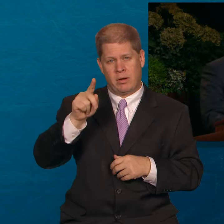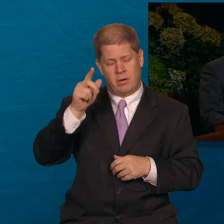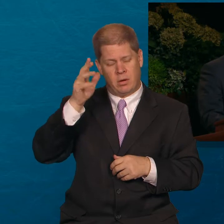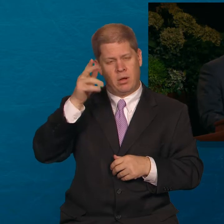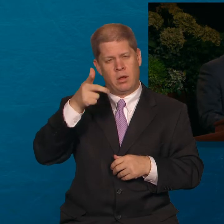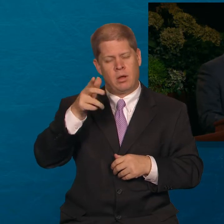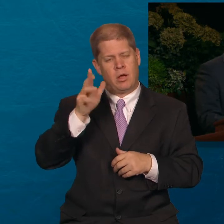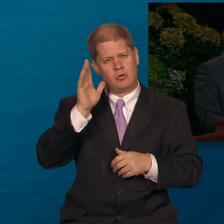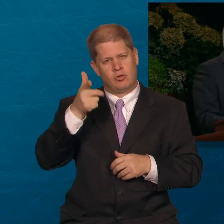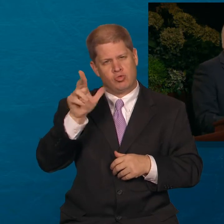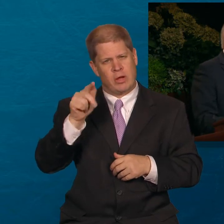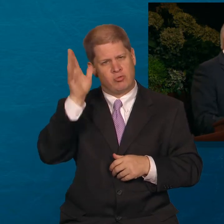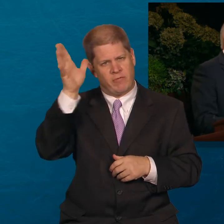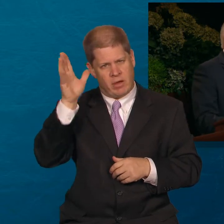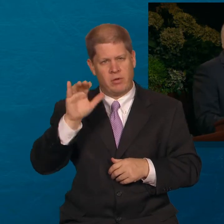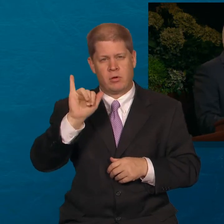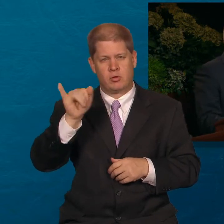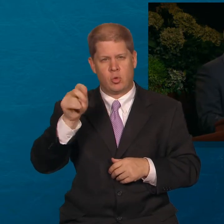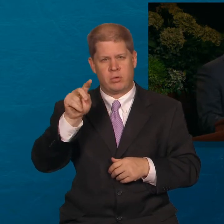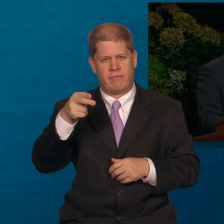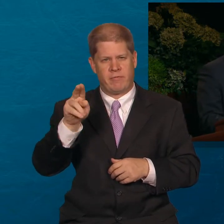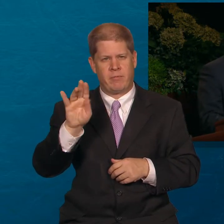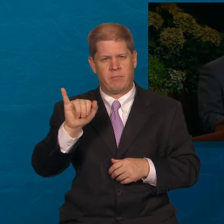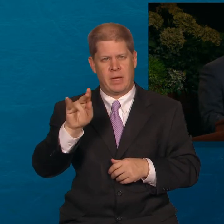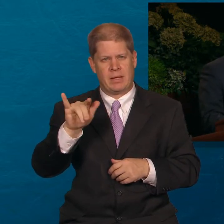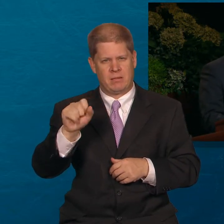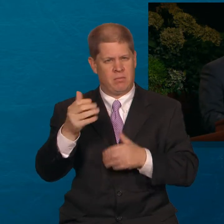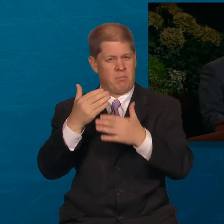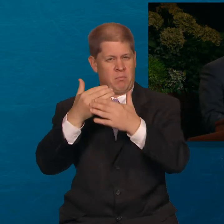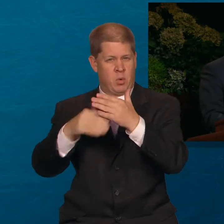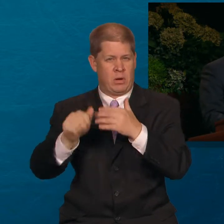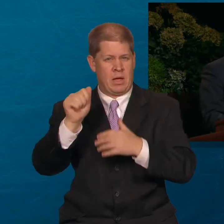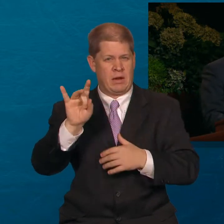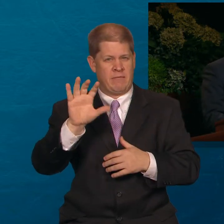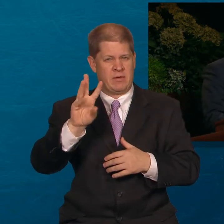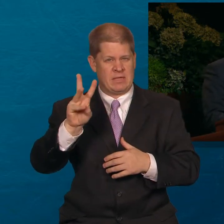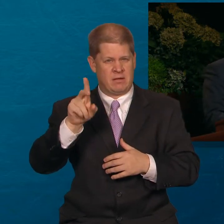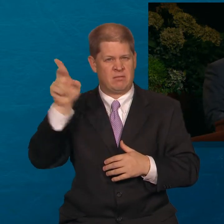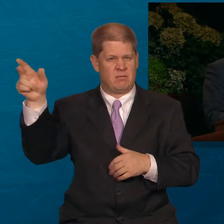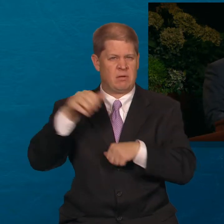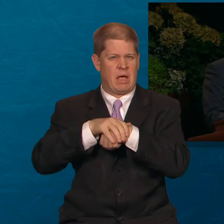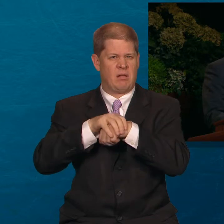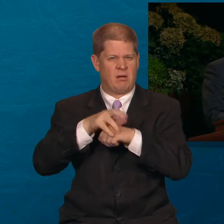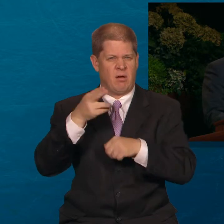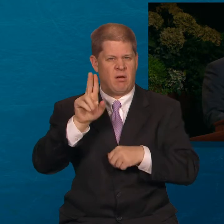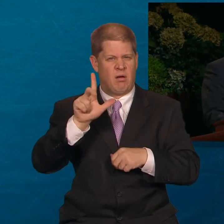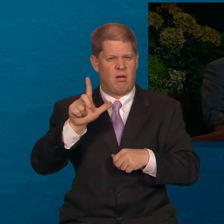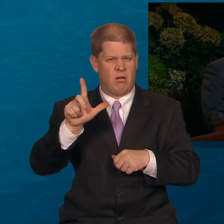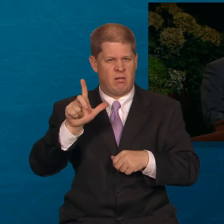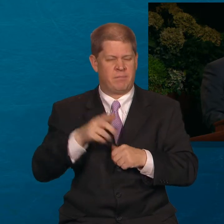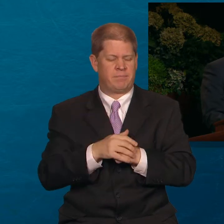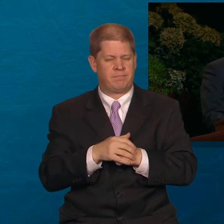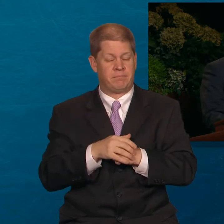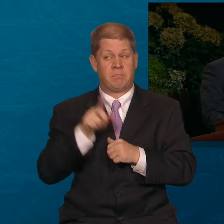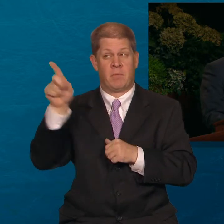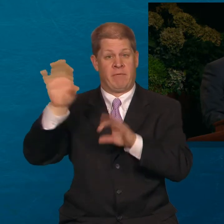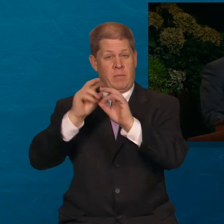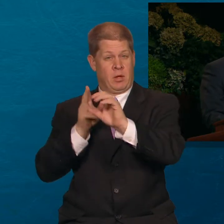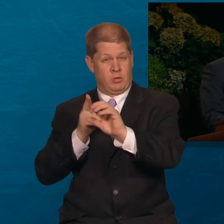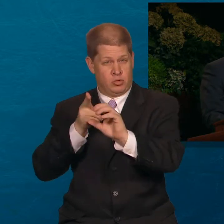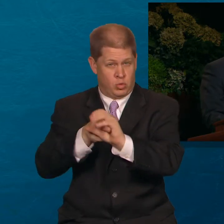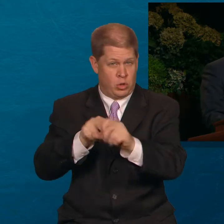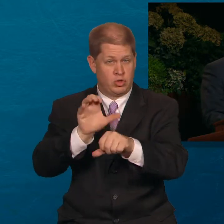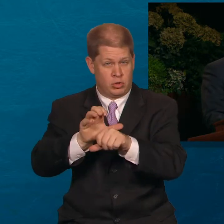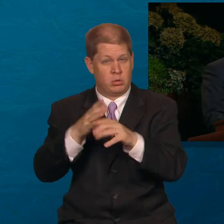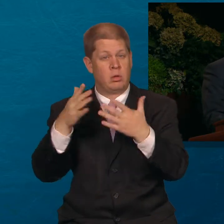Joseph Watson Maines, was born in 1856 in Hull, Yorkshire, England. His family joined the Church in